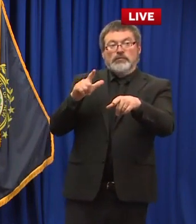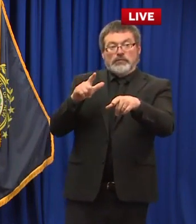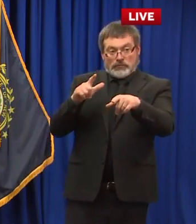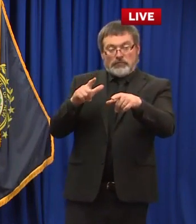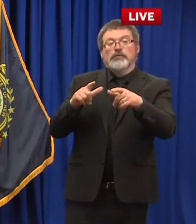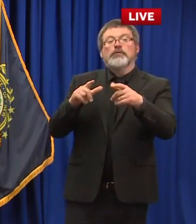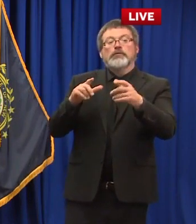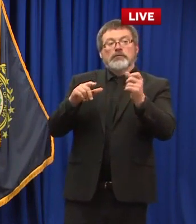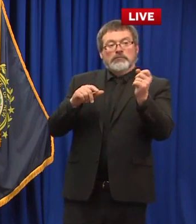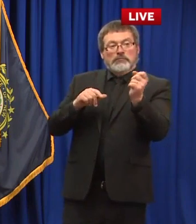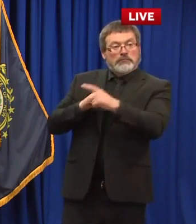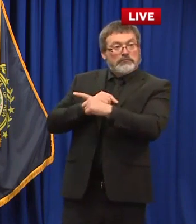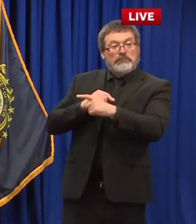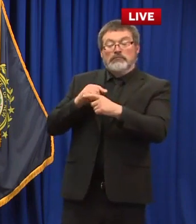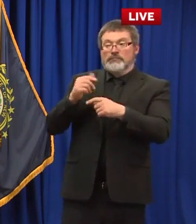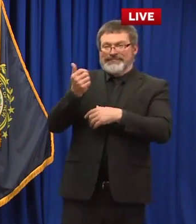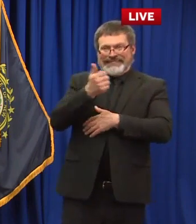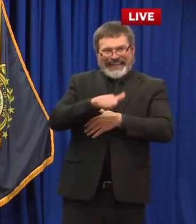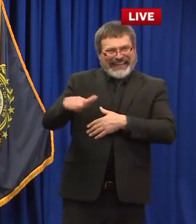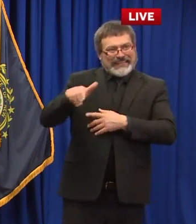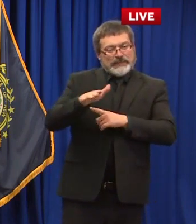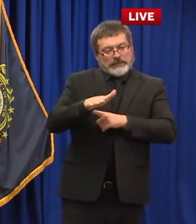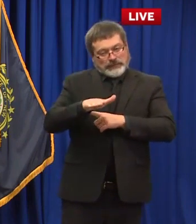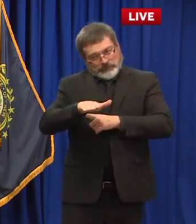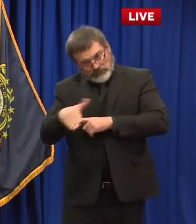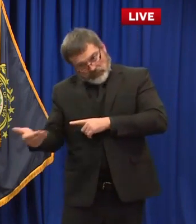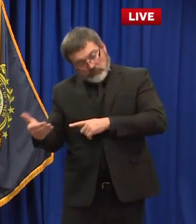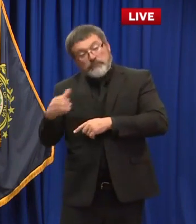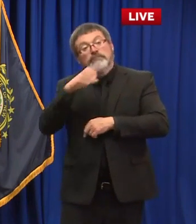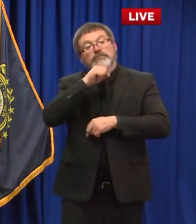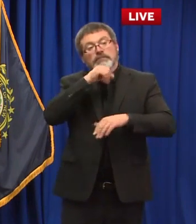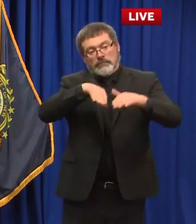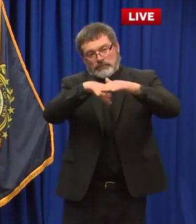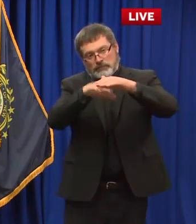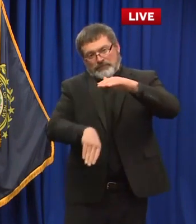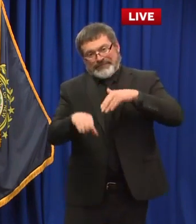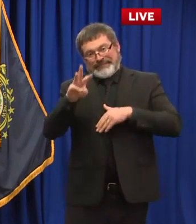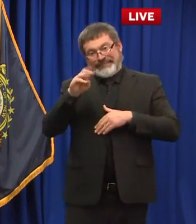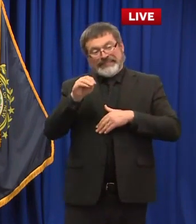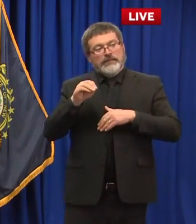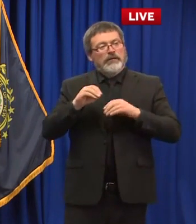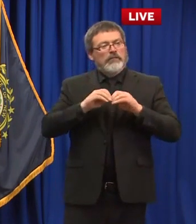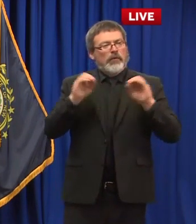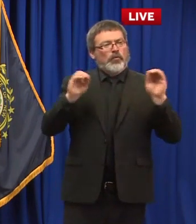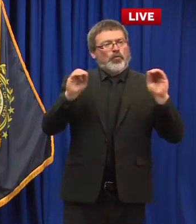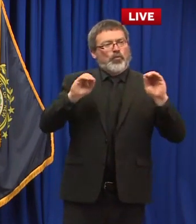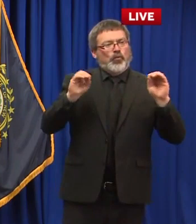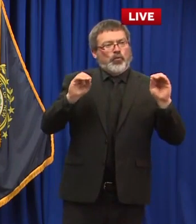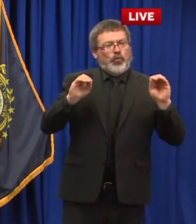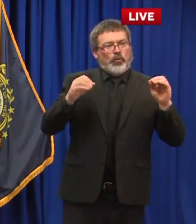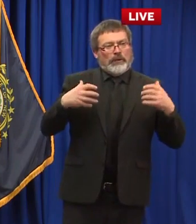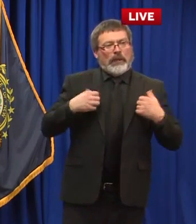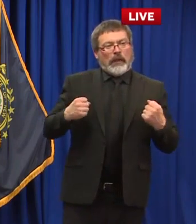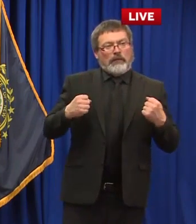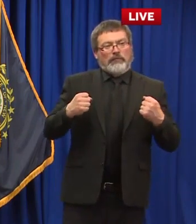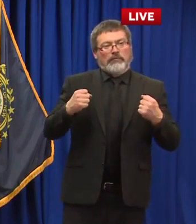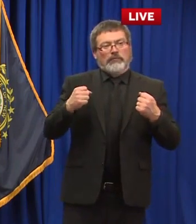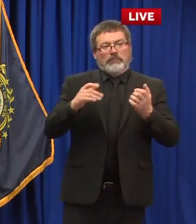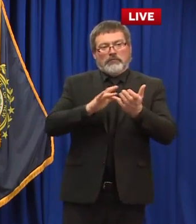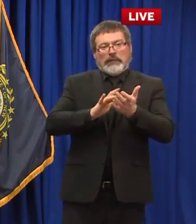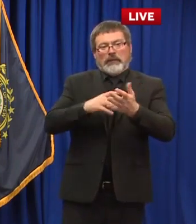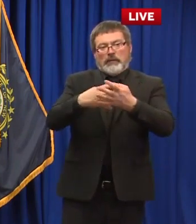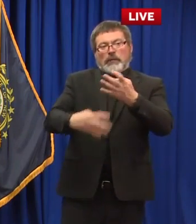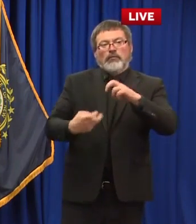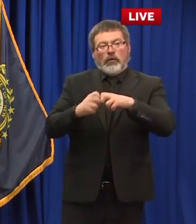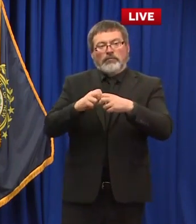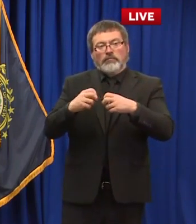um i would have to check there are there are definitely death under the age of 60. um i don't have the details on their on the